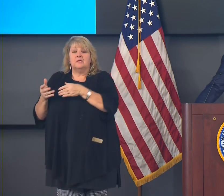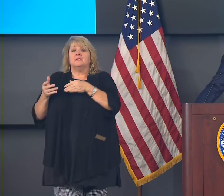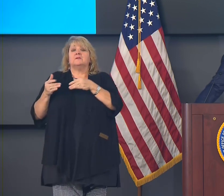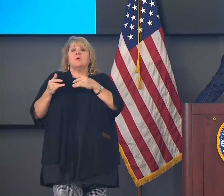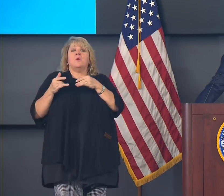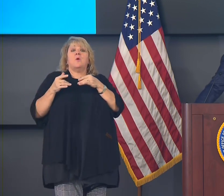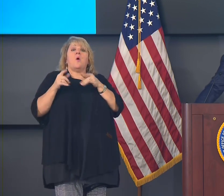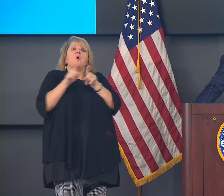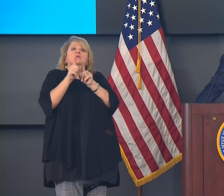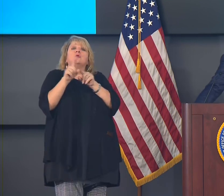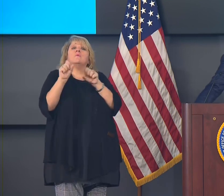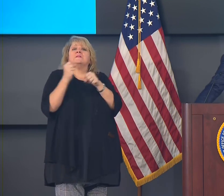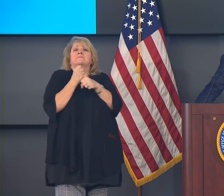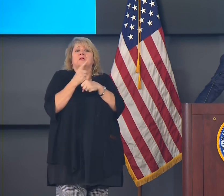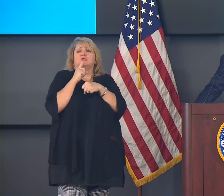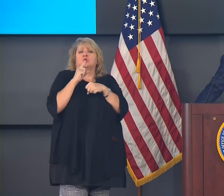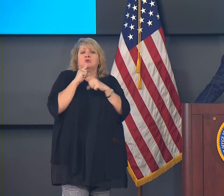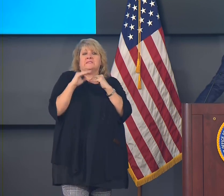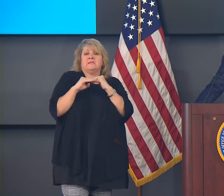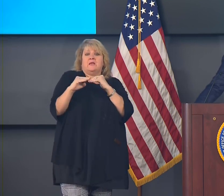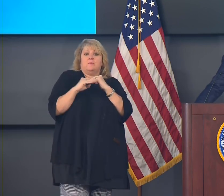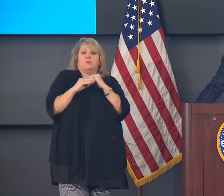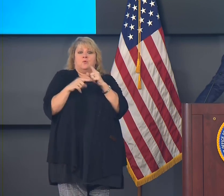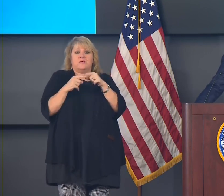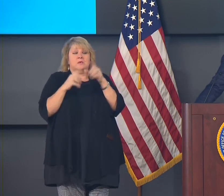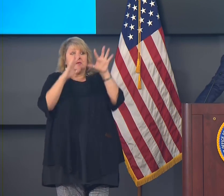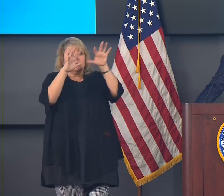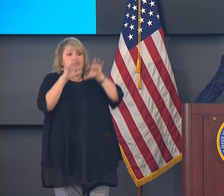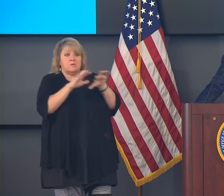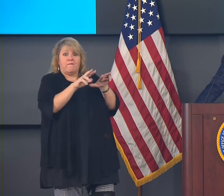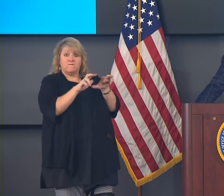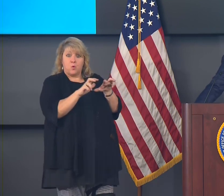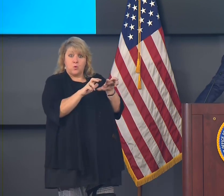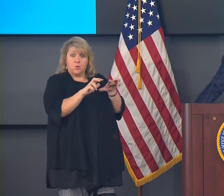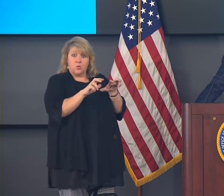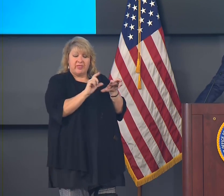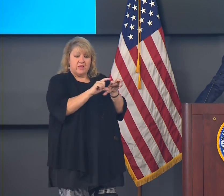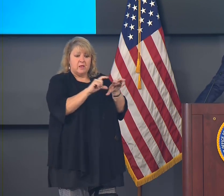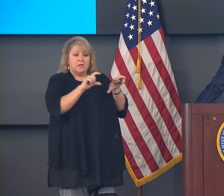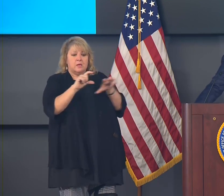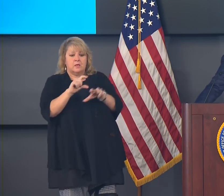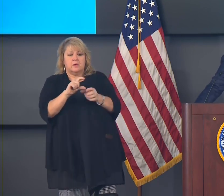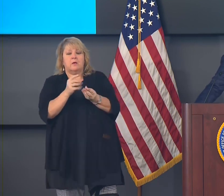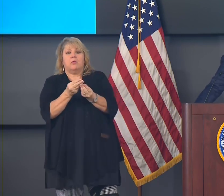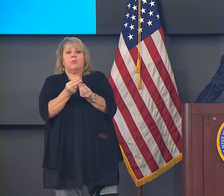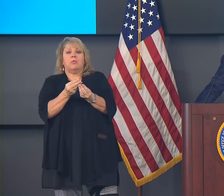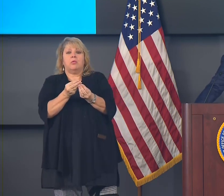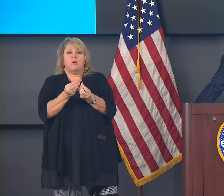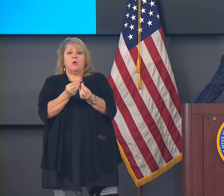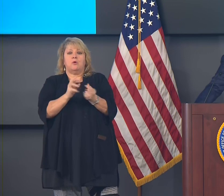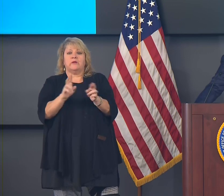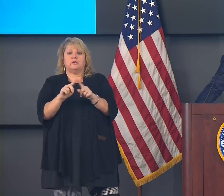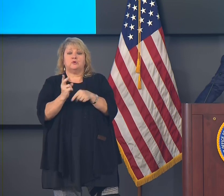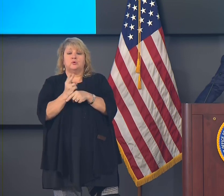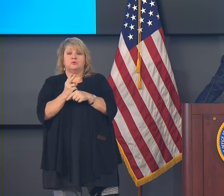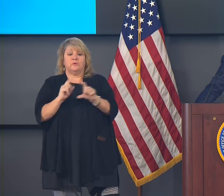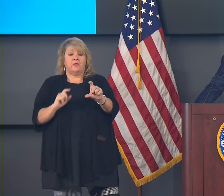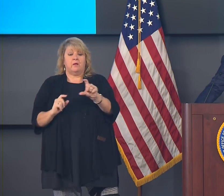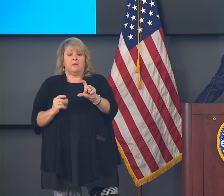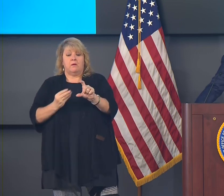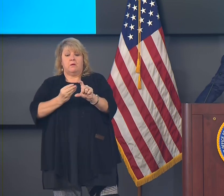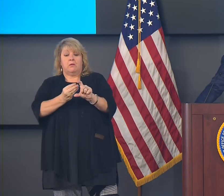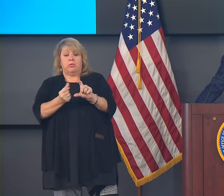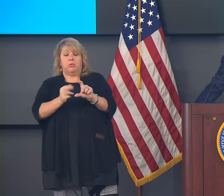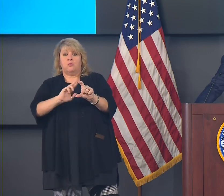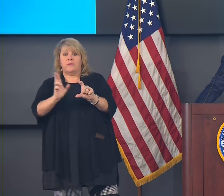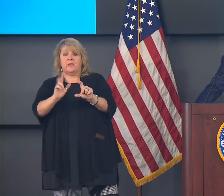and that sort of thing. But but but we're going to we're going to be all over that and and and make sure that when that when that vial falls out,